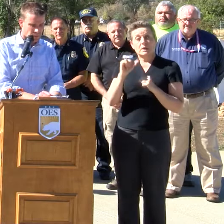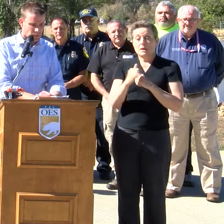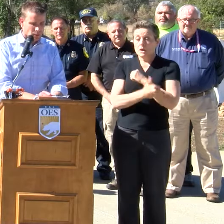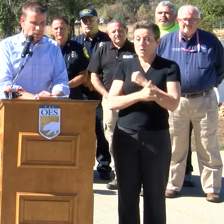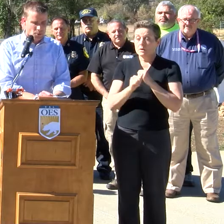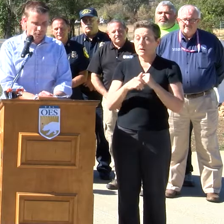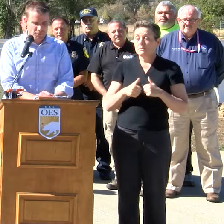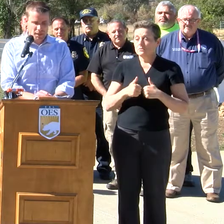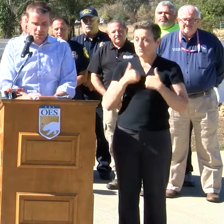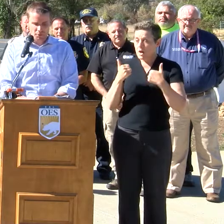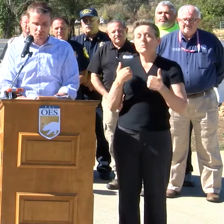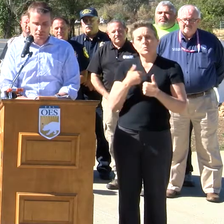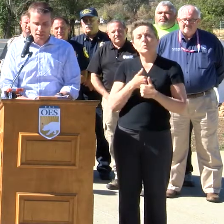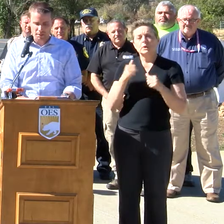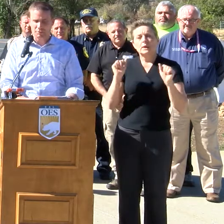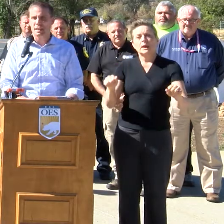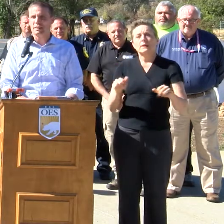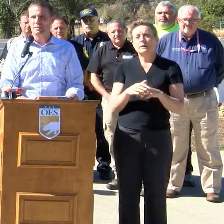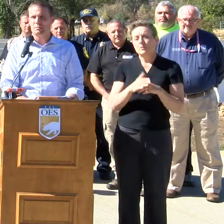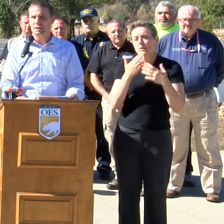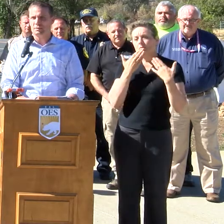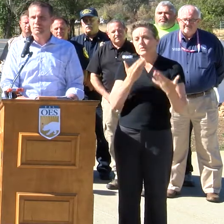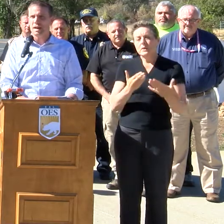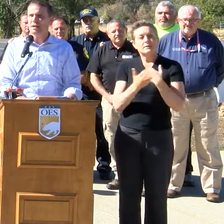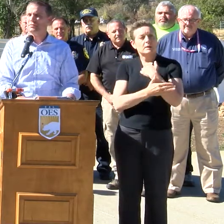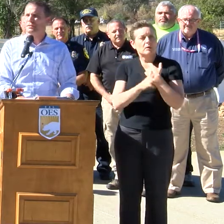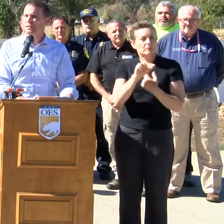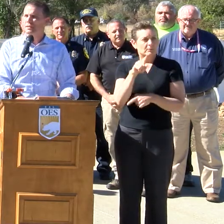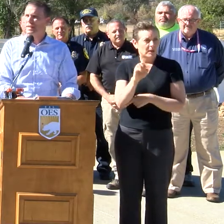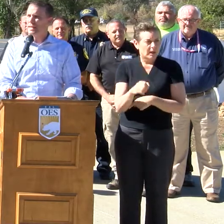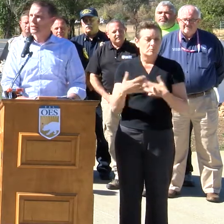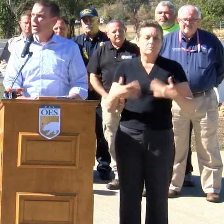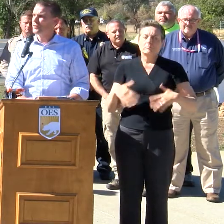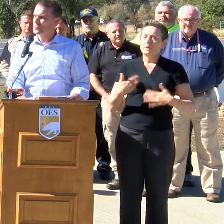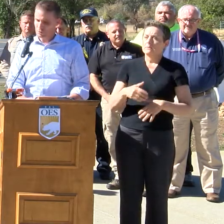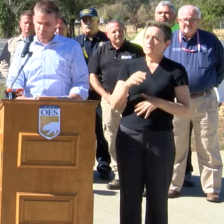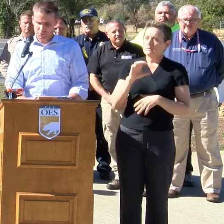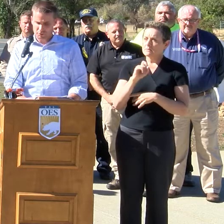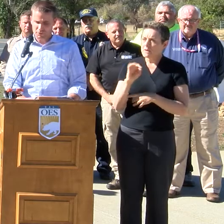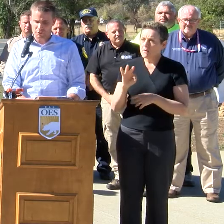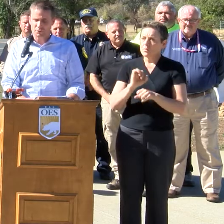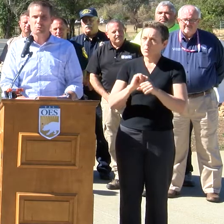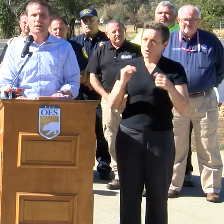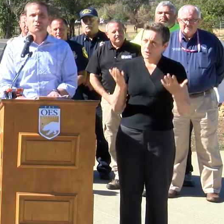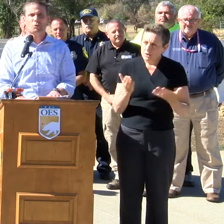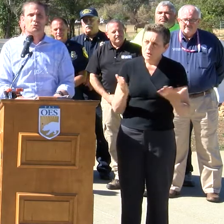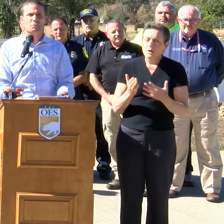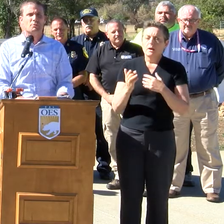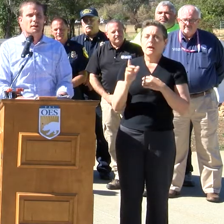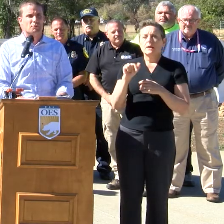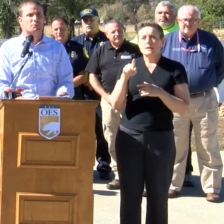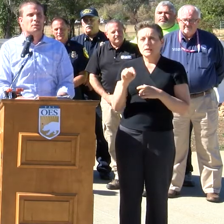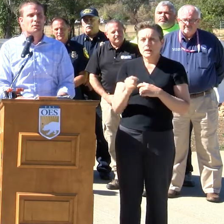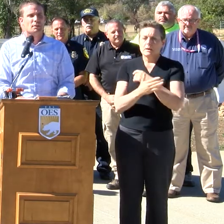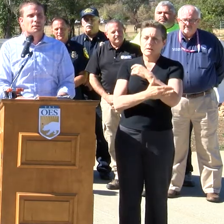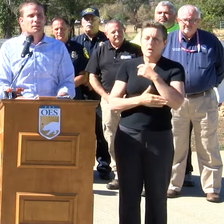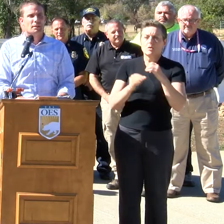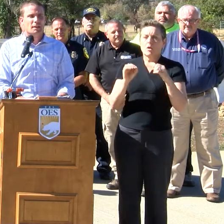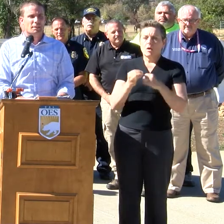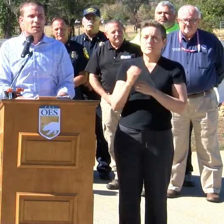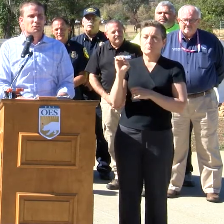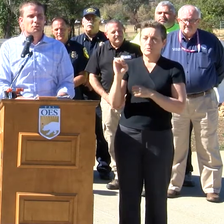will. I want to say thank you to the County of Lake, the amazing staff, Lake County Office of Emergency Services, as well as the Board of Supervisors.